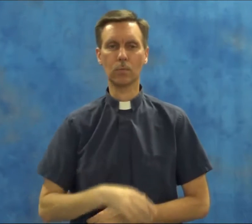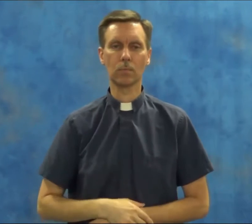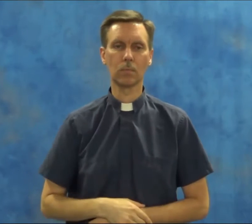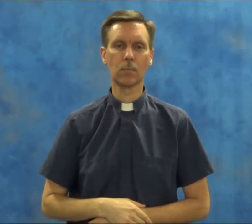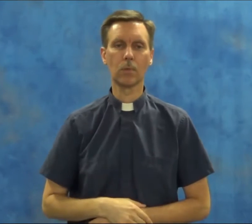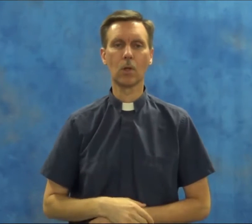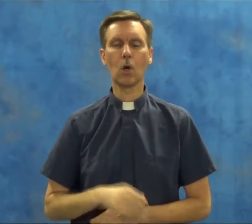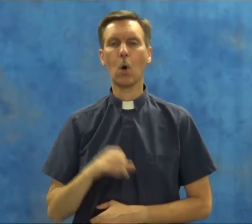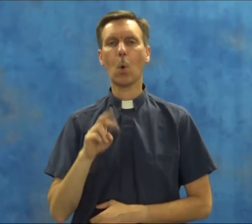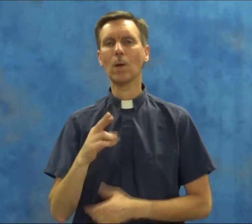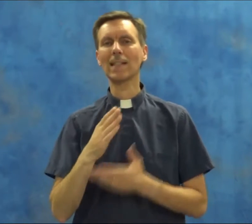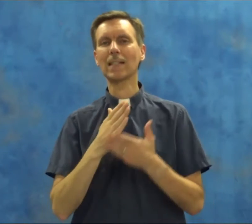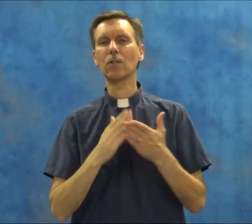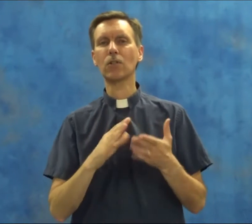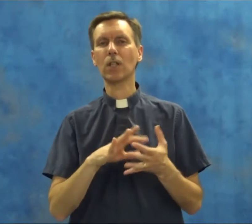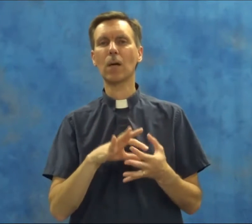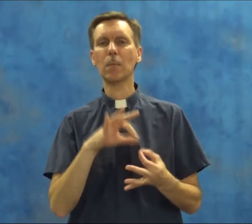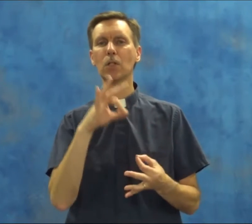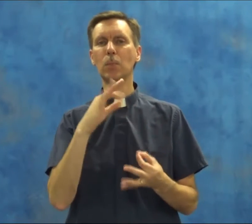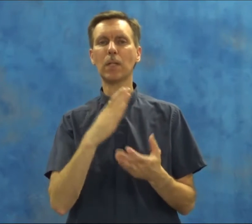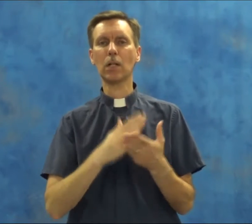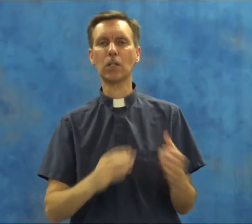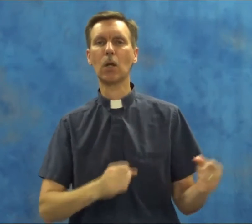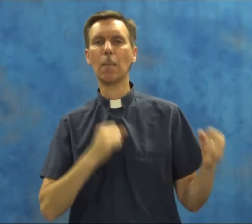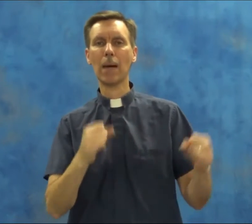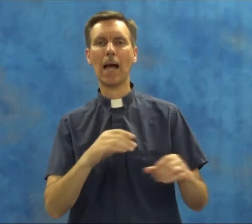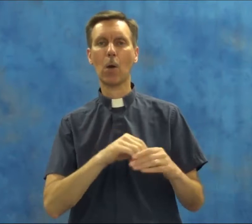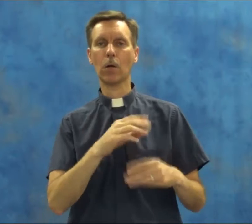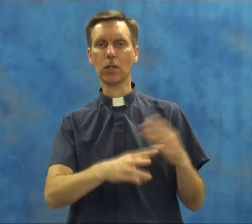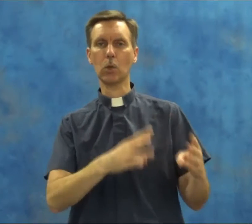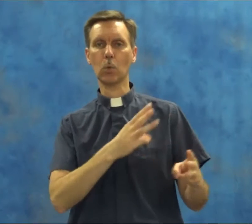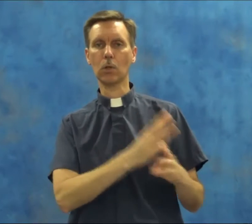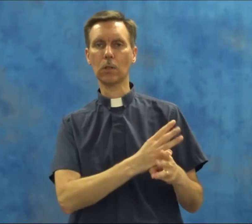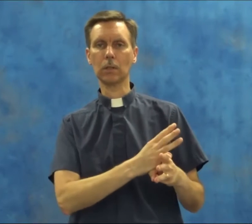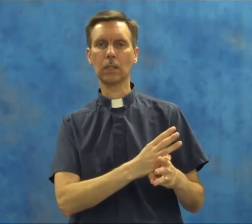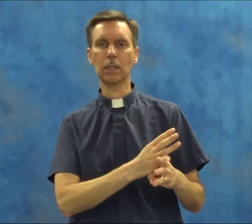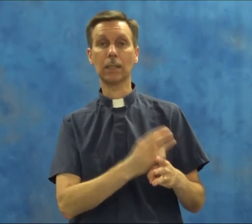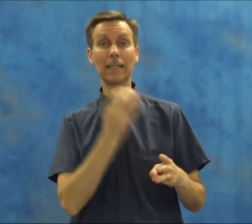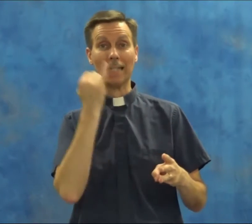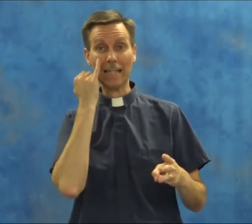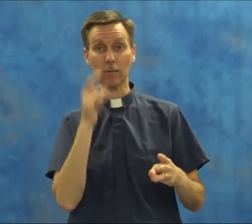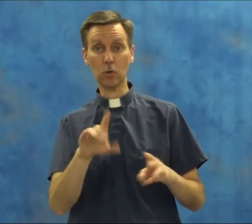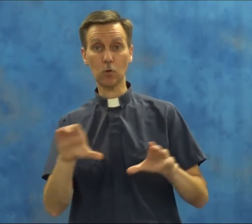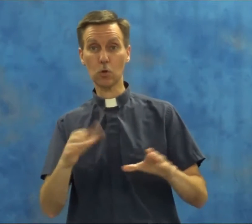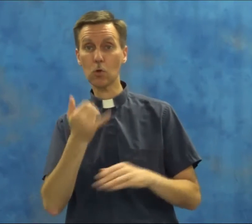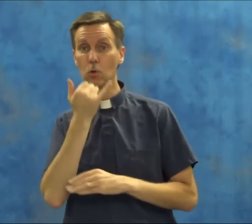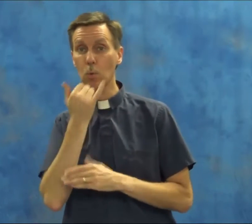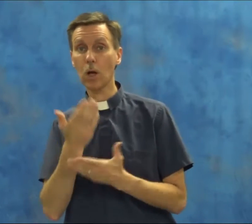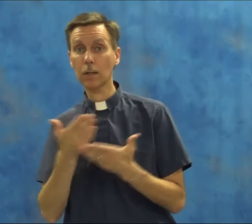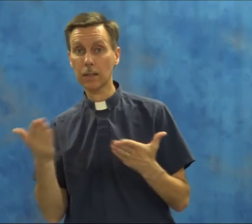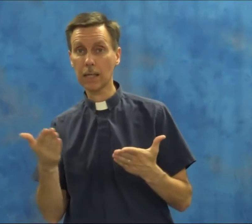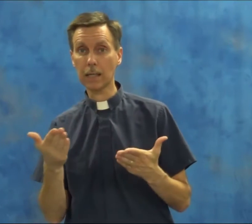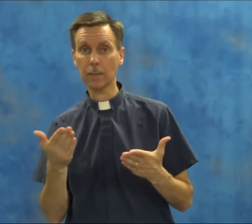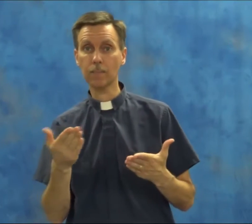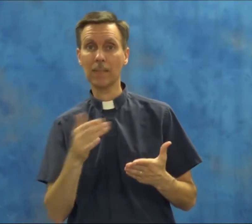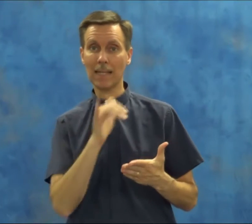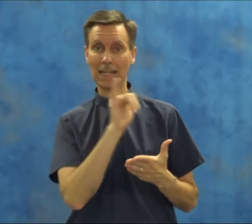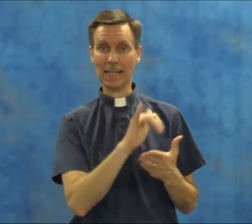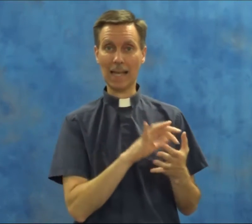Or that there's some spirit, some power in the world, that if you do the wrong thing, that